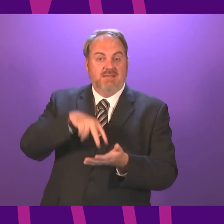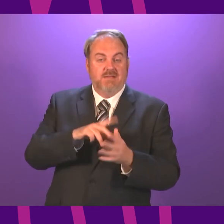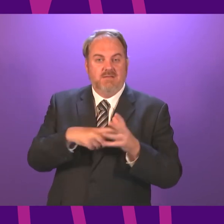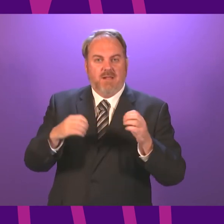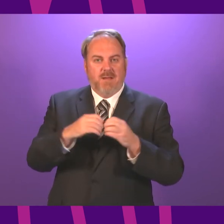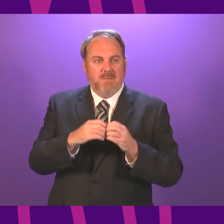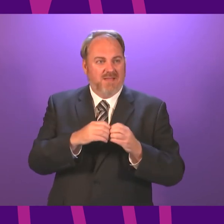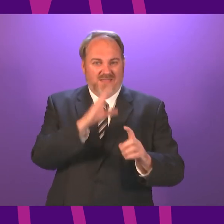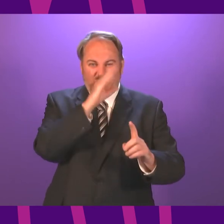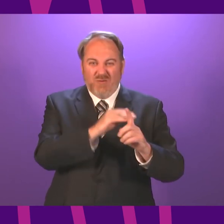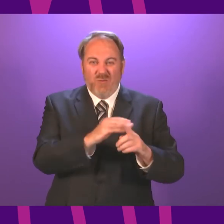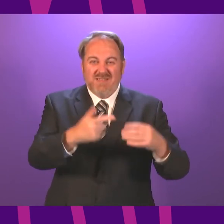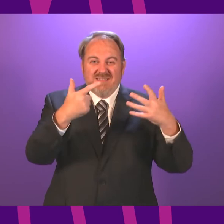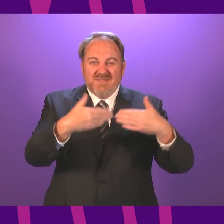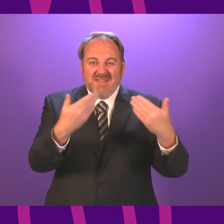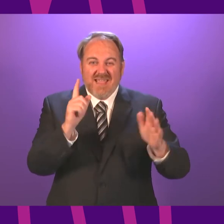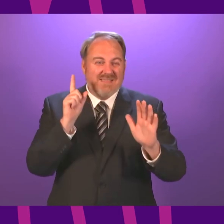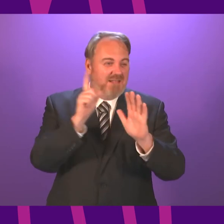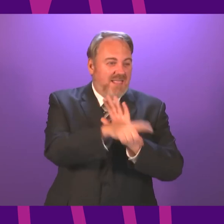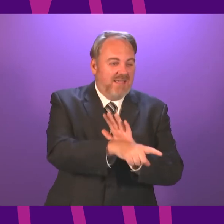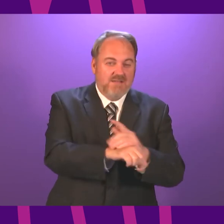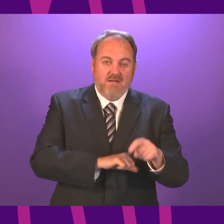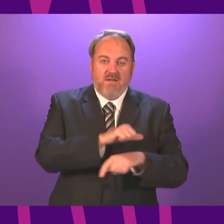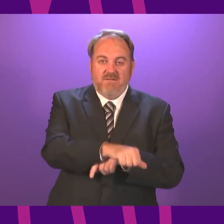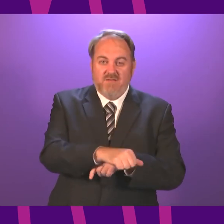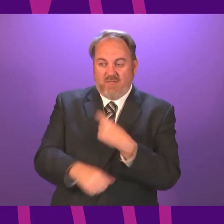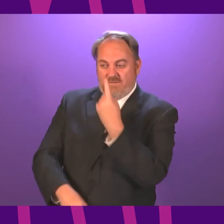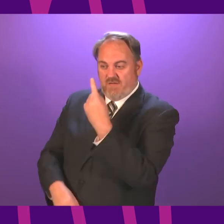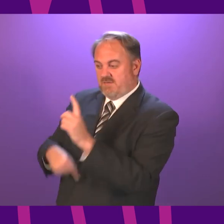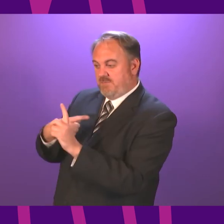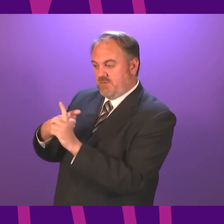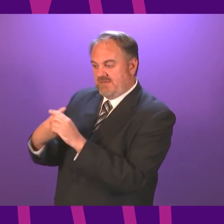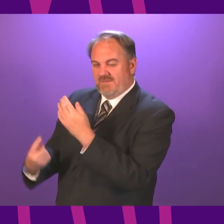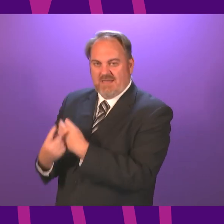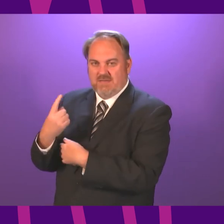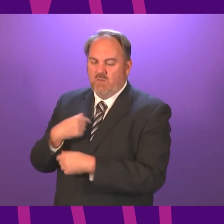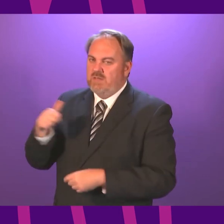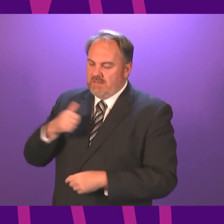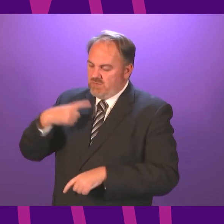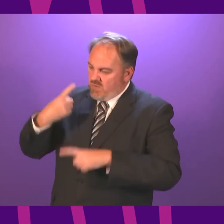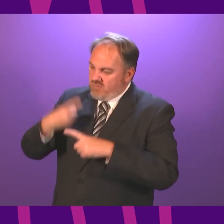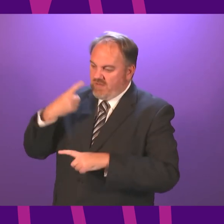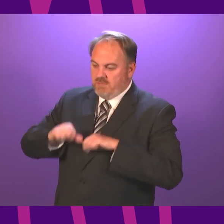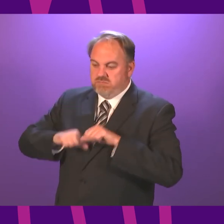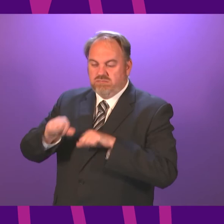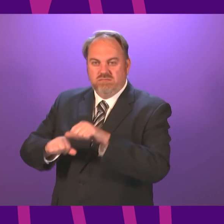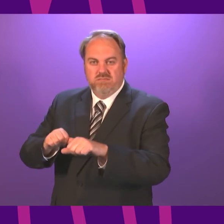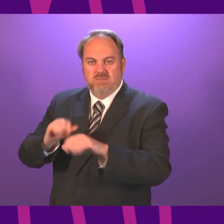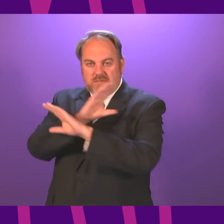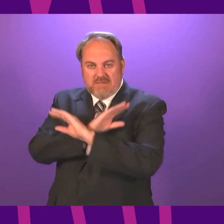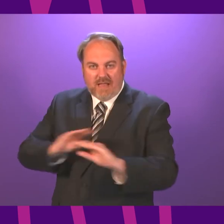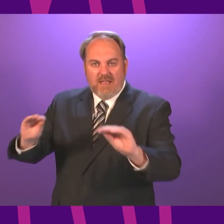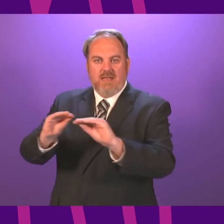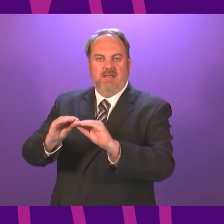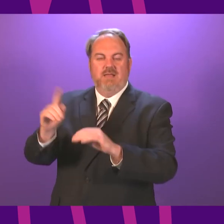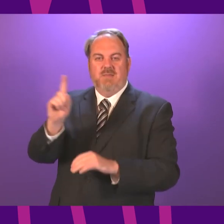case seven days later. Does the First Minister agree that unless we speed up the time in which people are notified by